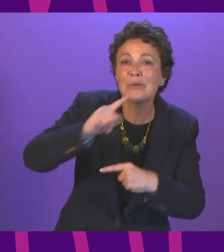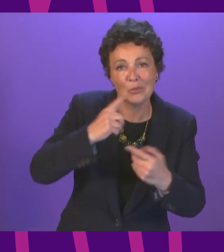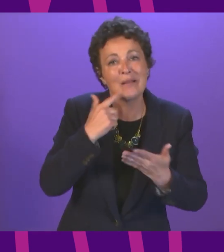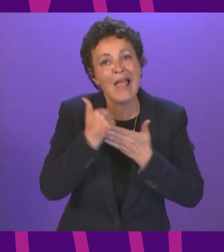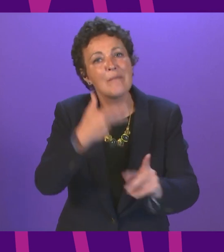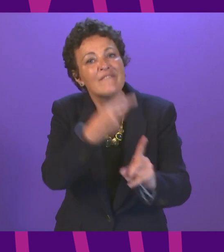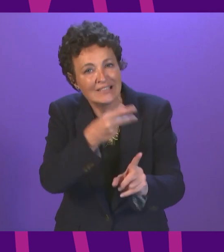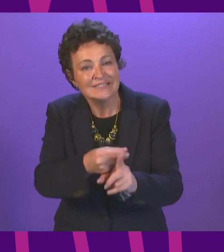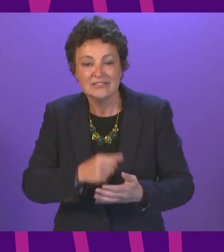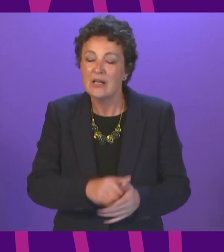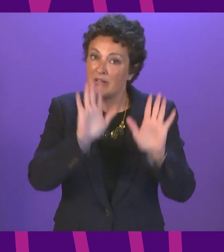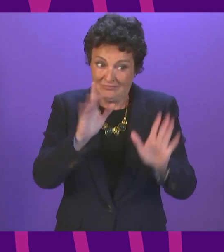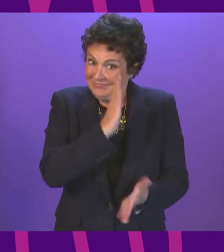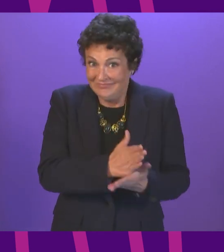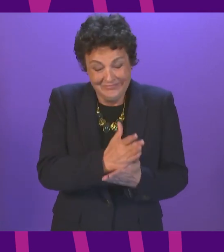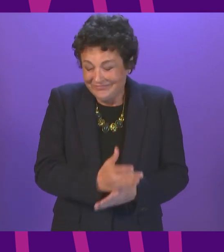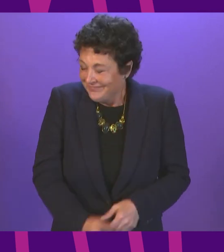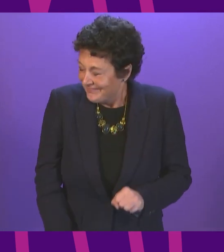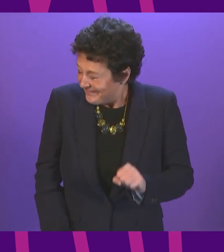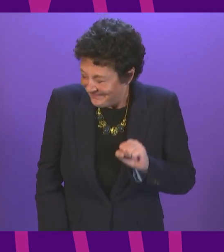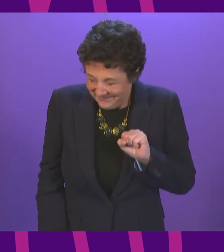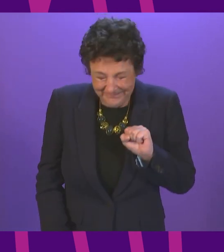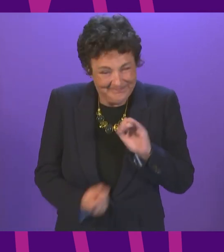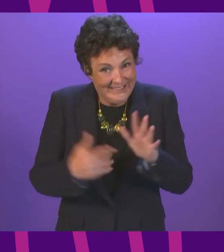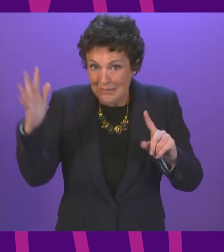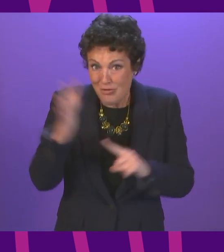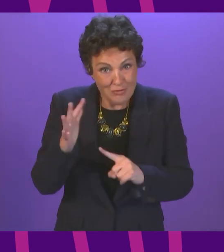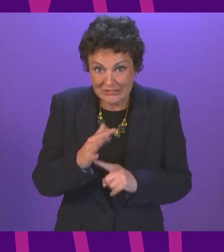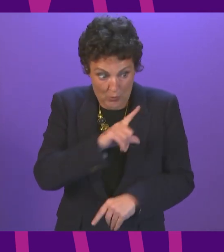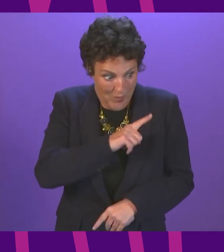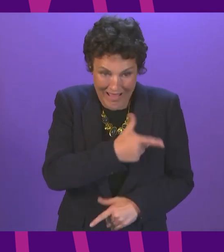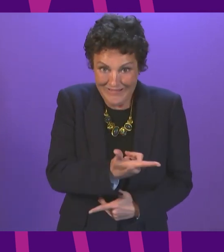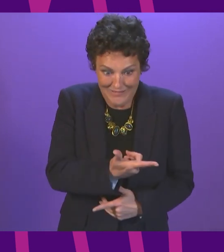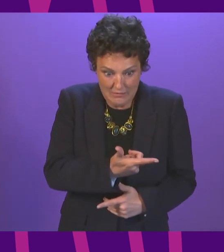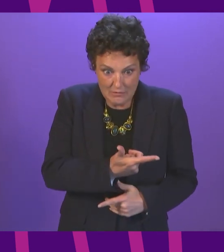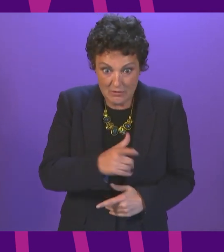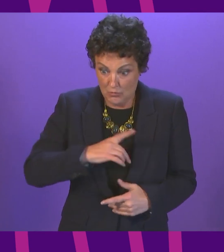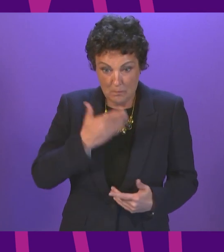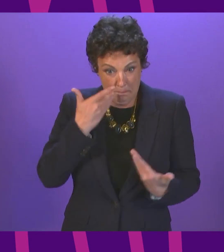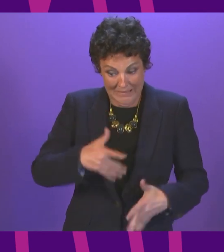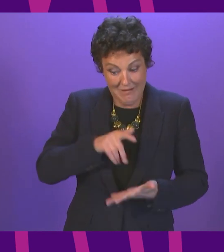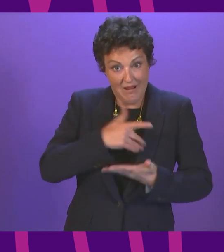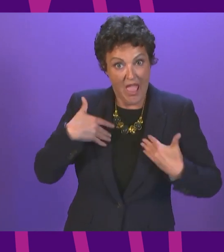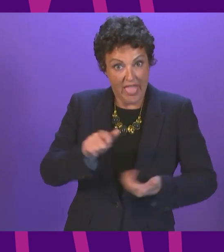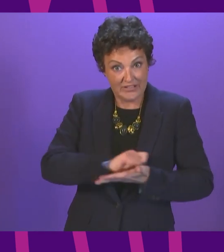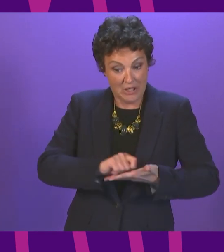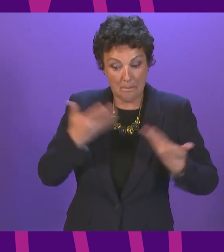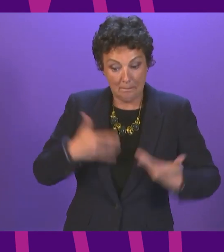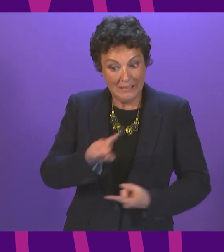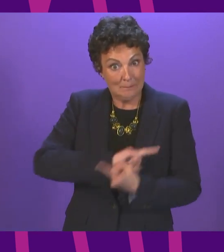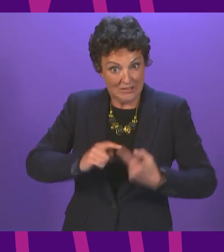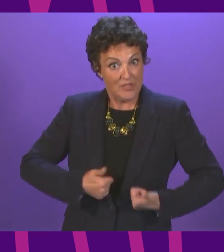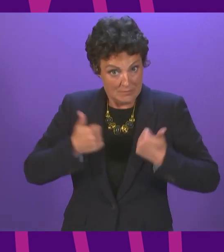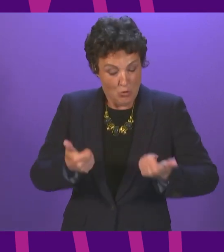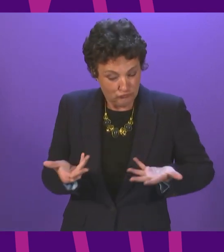This is obviously one of the key priorities around the vaccination programme, given the stage it is at. The Health Secretary and I were engaged in a meeting earlier